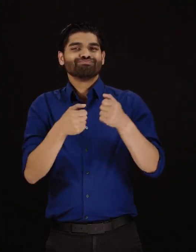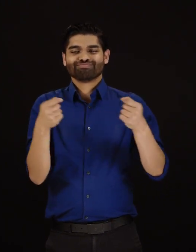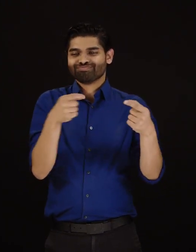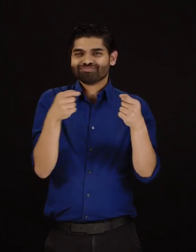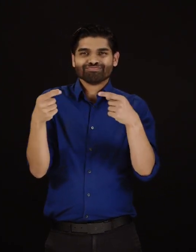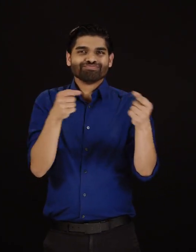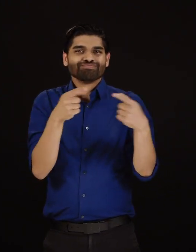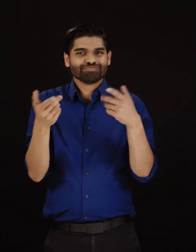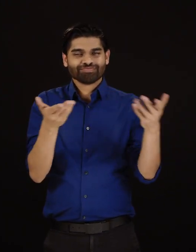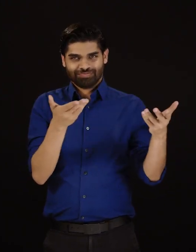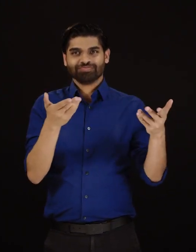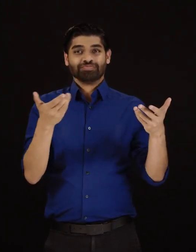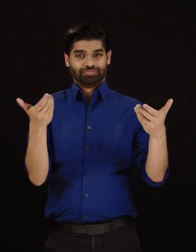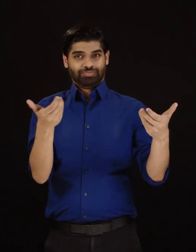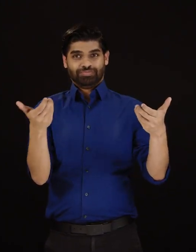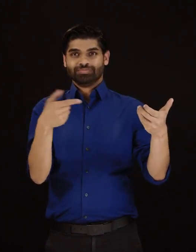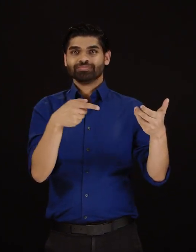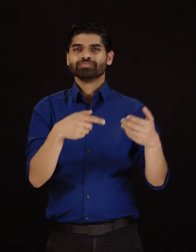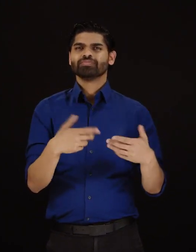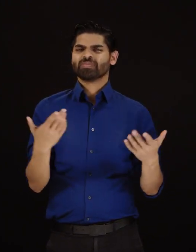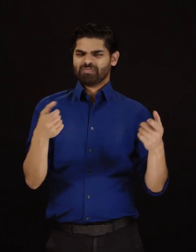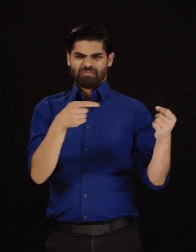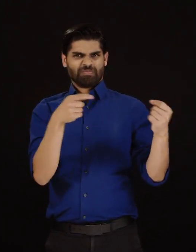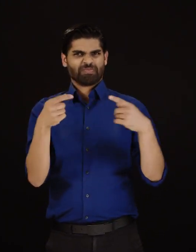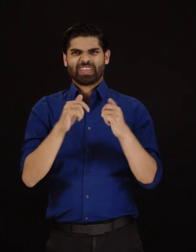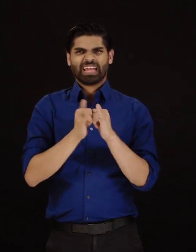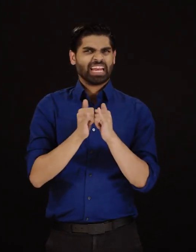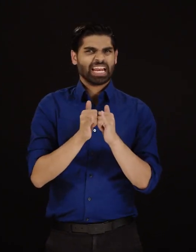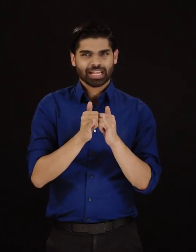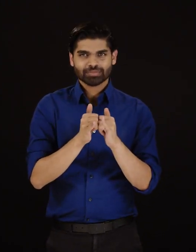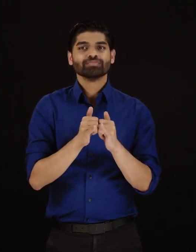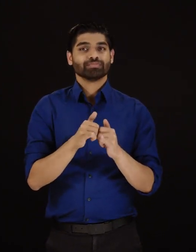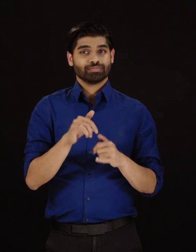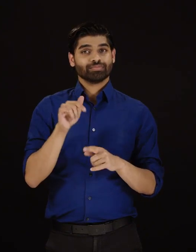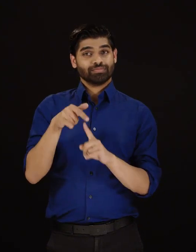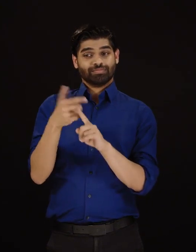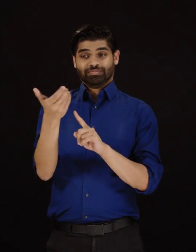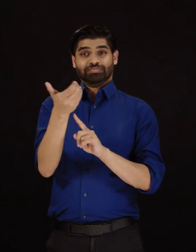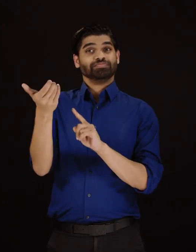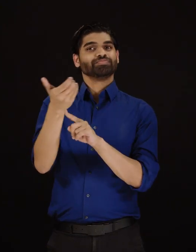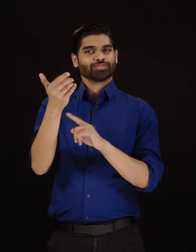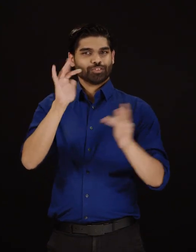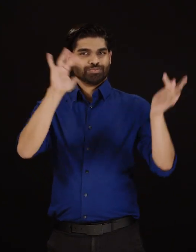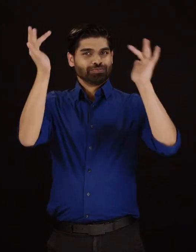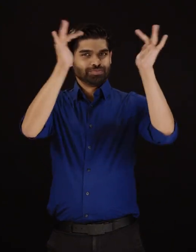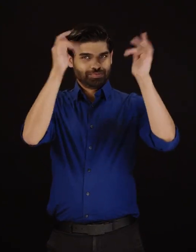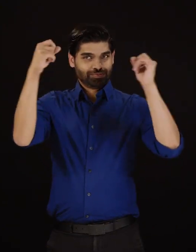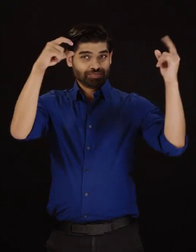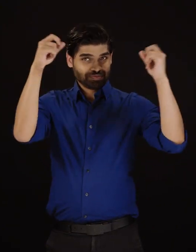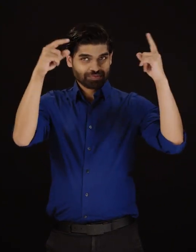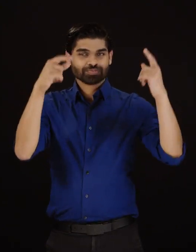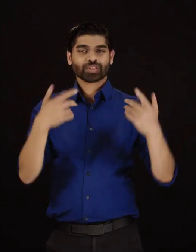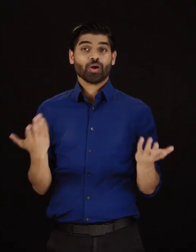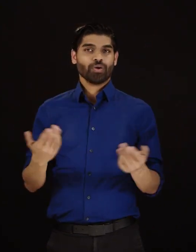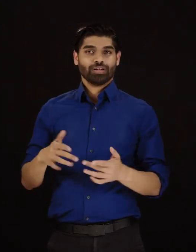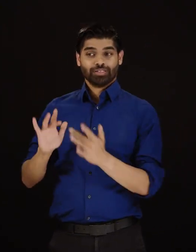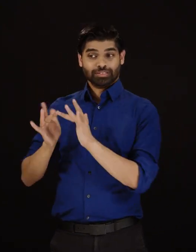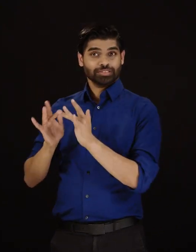via an internet connection. fosse úster message. CMS, the of With it'sai,